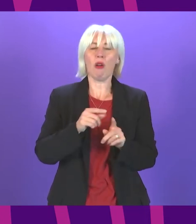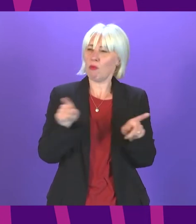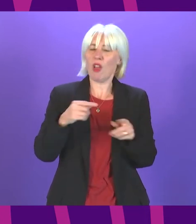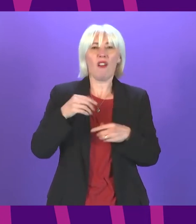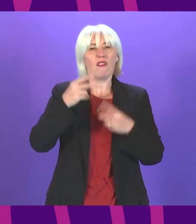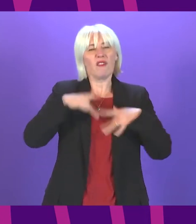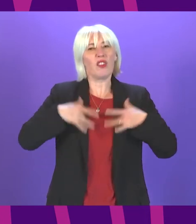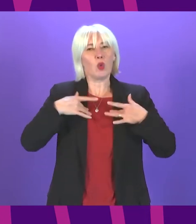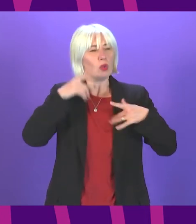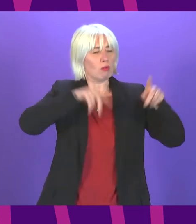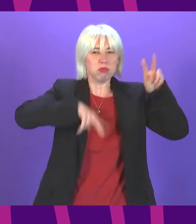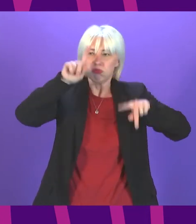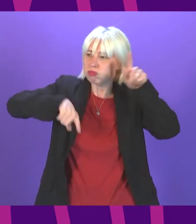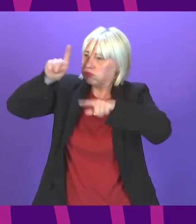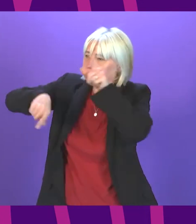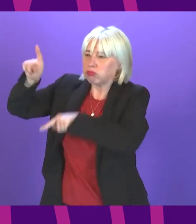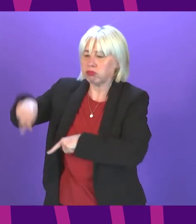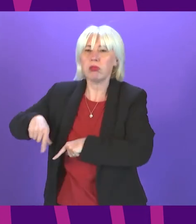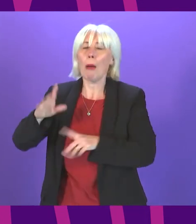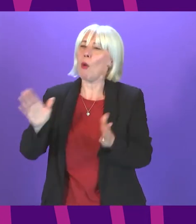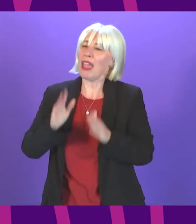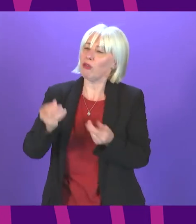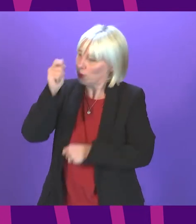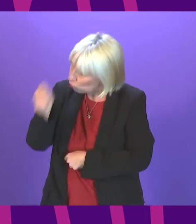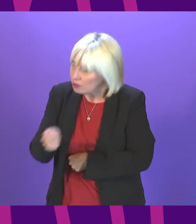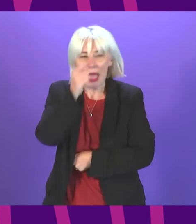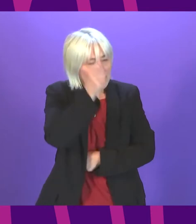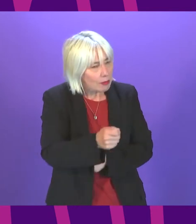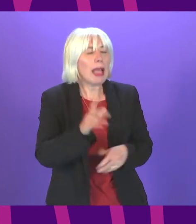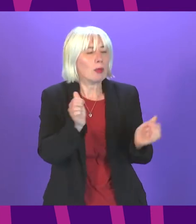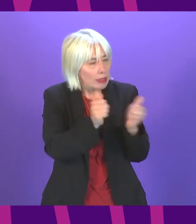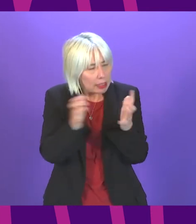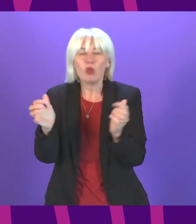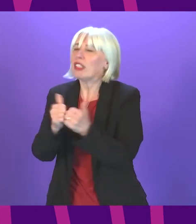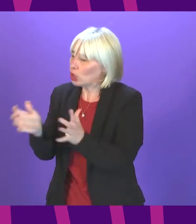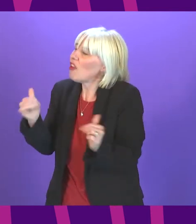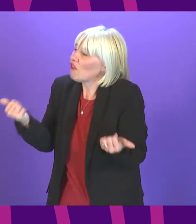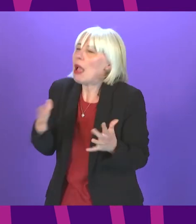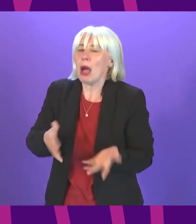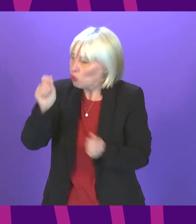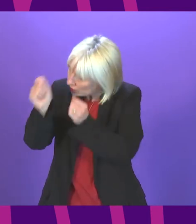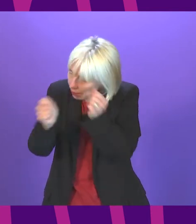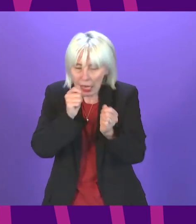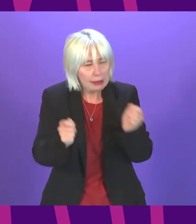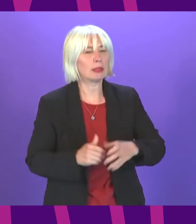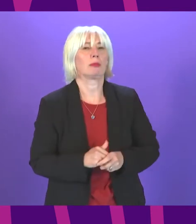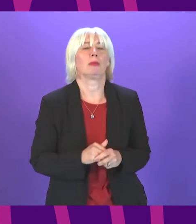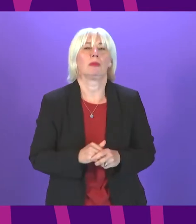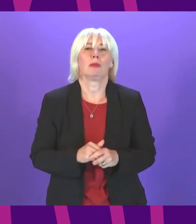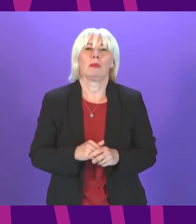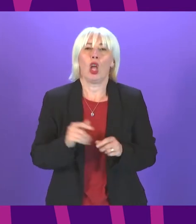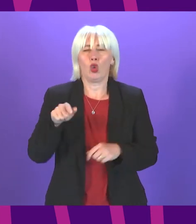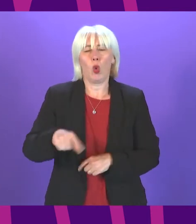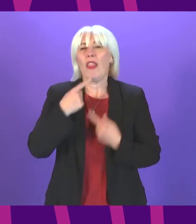respectful even while we disagree so to come to conclusion there are many other topics in this statement